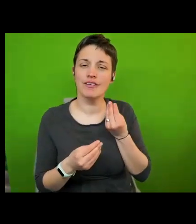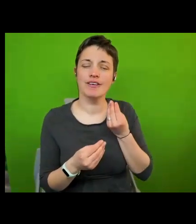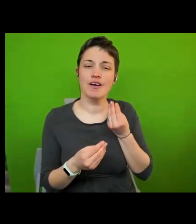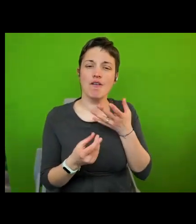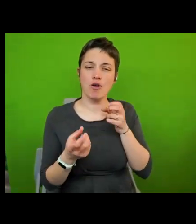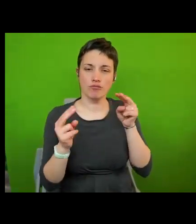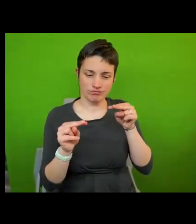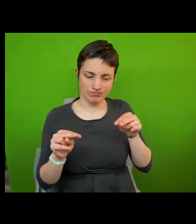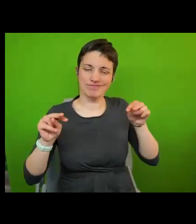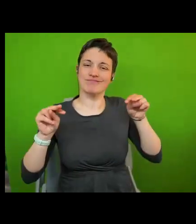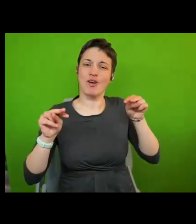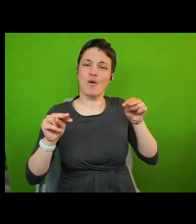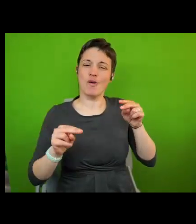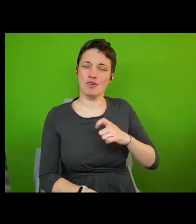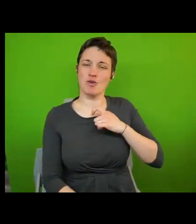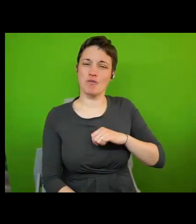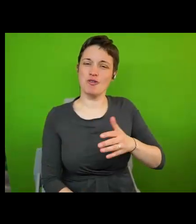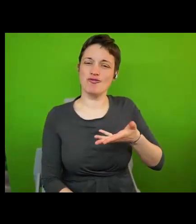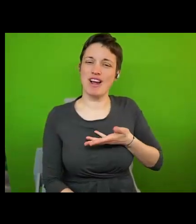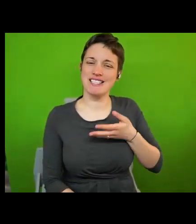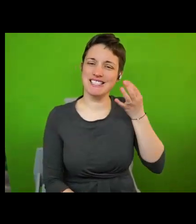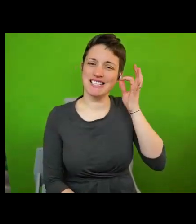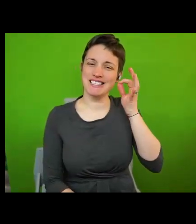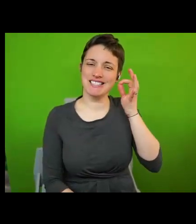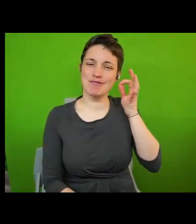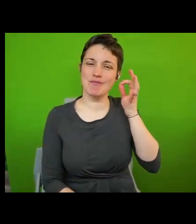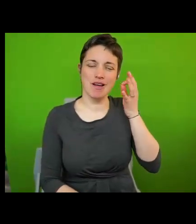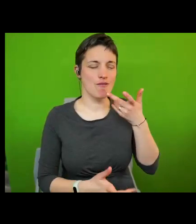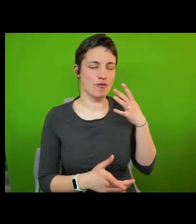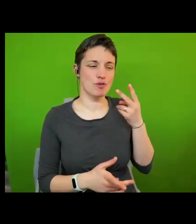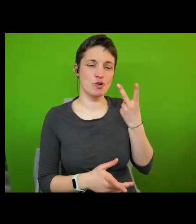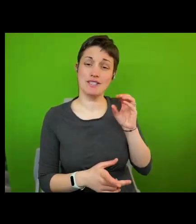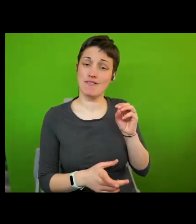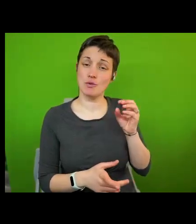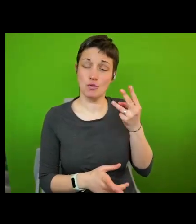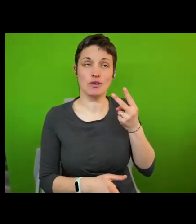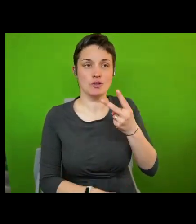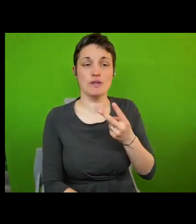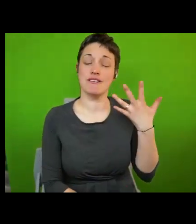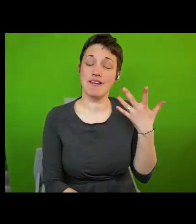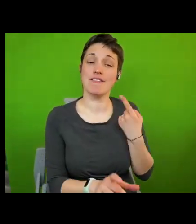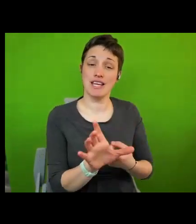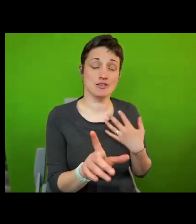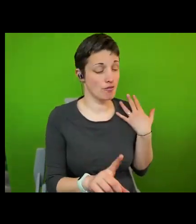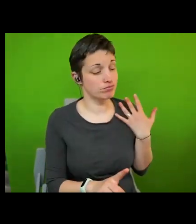the human rights city movement of the past 25 years i think we we have come a long way to understand